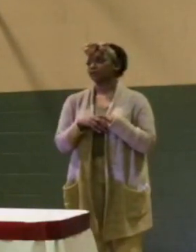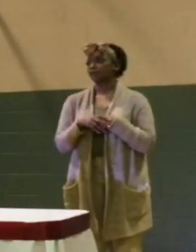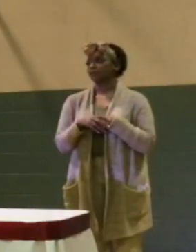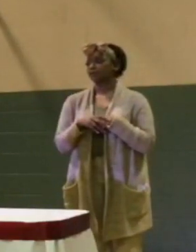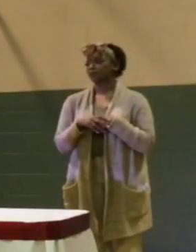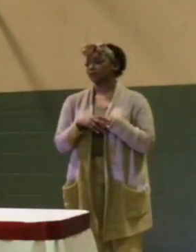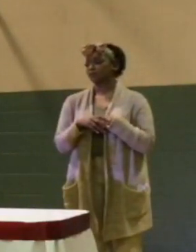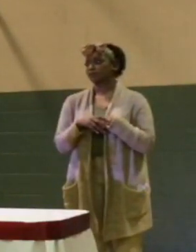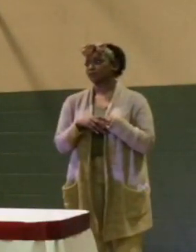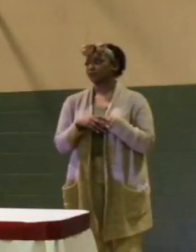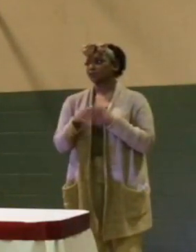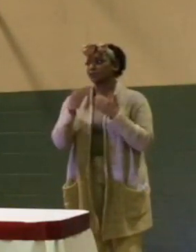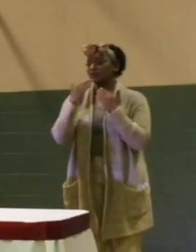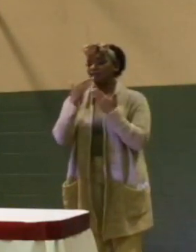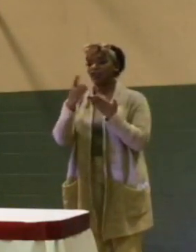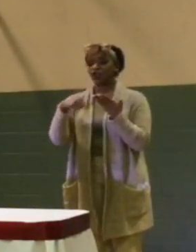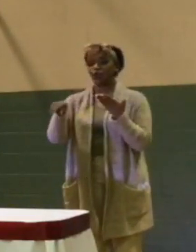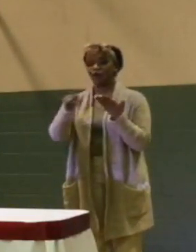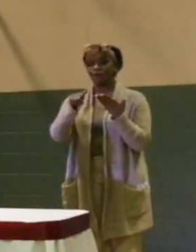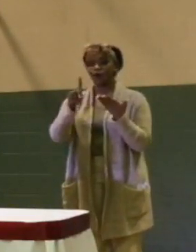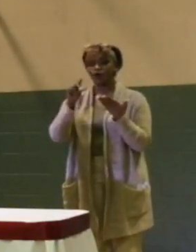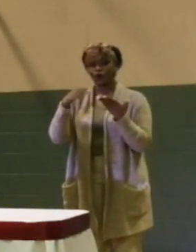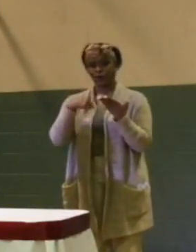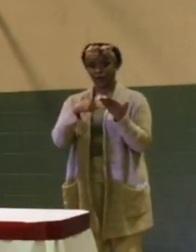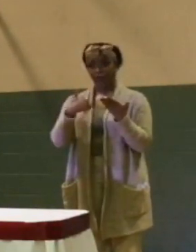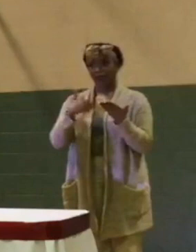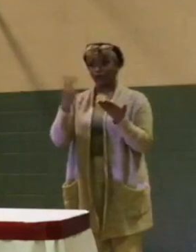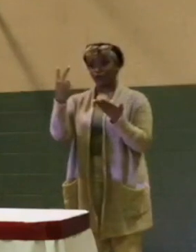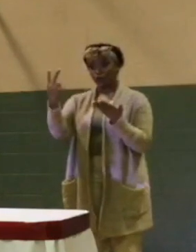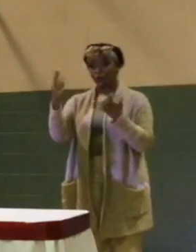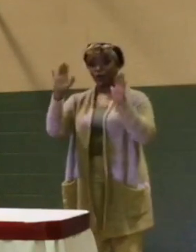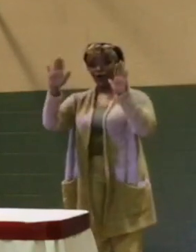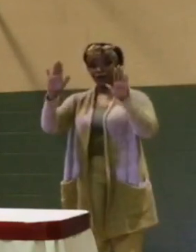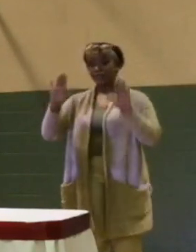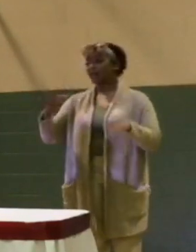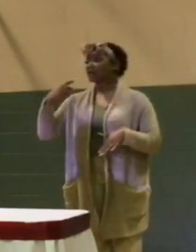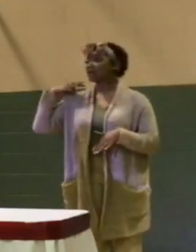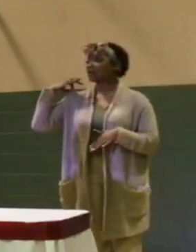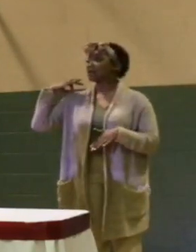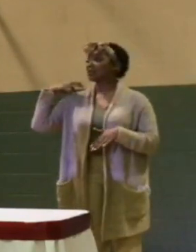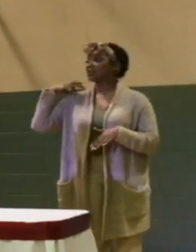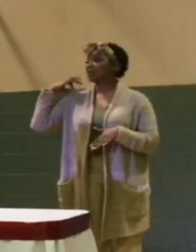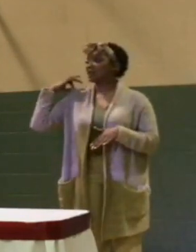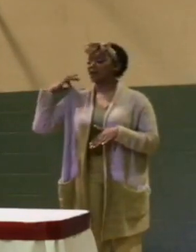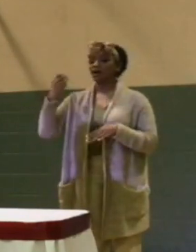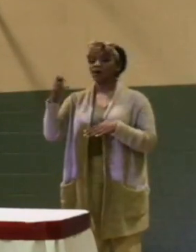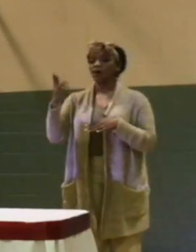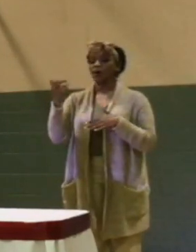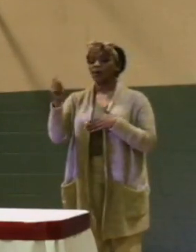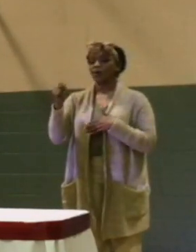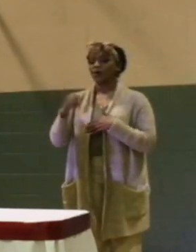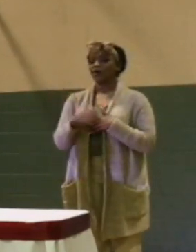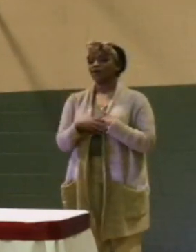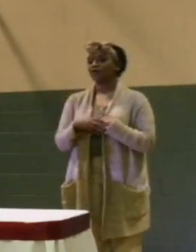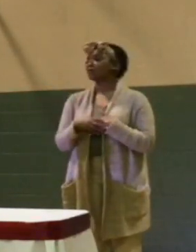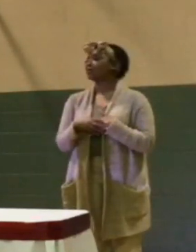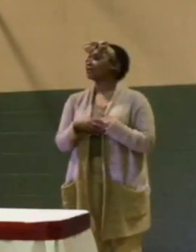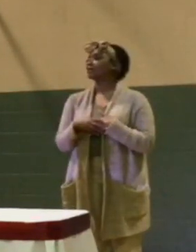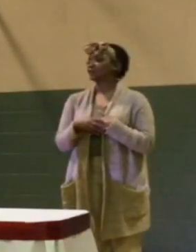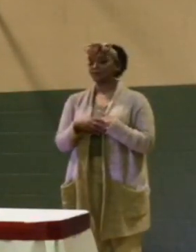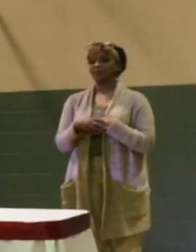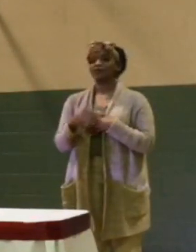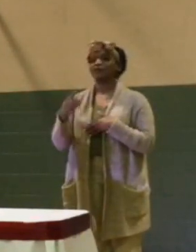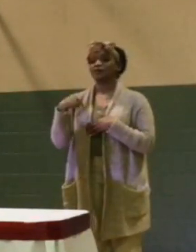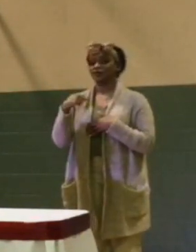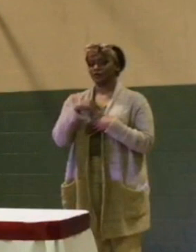Thank you, everybody. Do we have two outstanding candidates in our ward, or what? Yes. We are